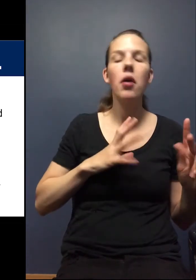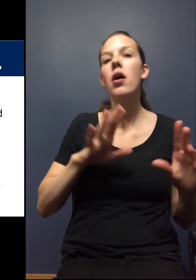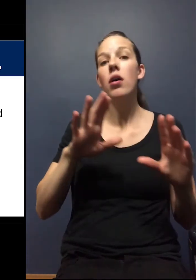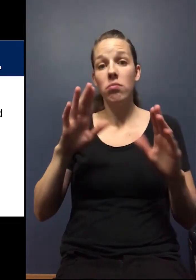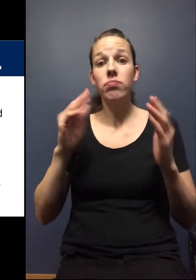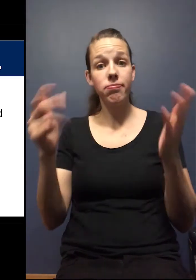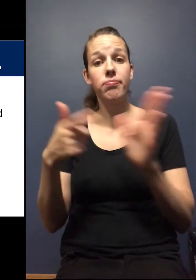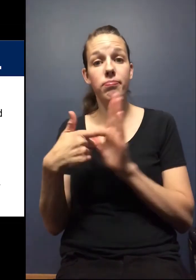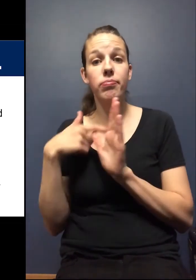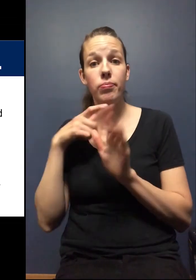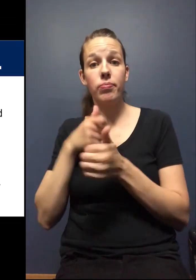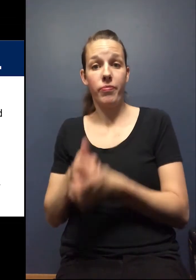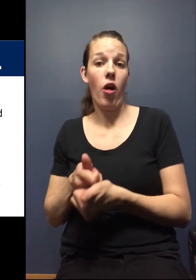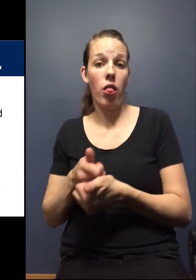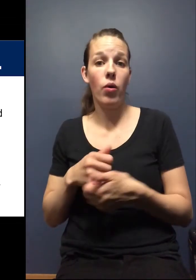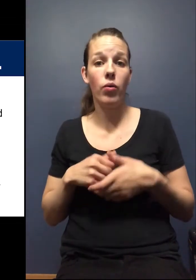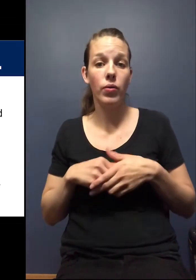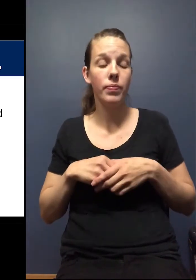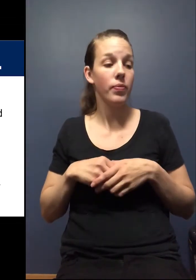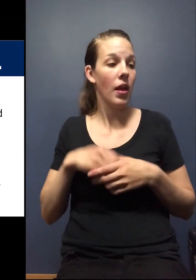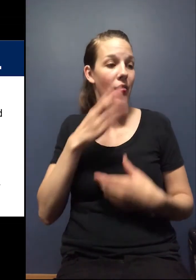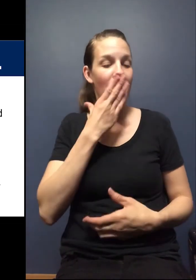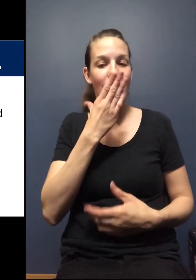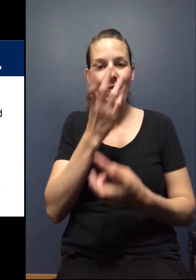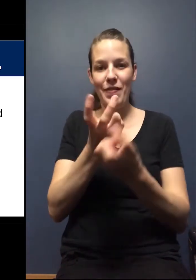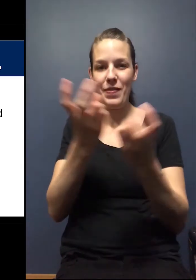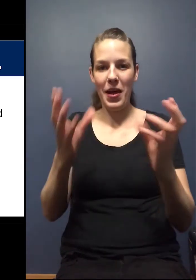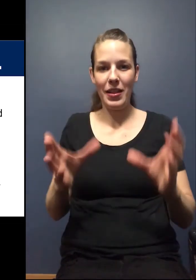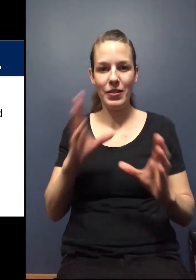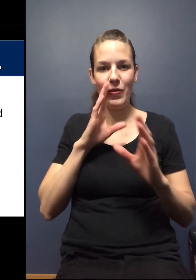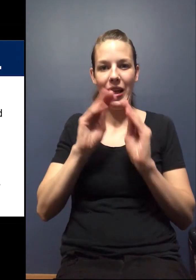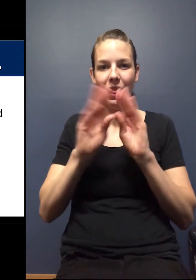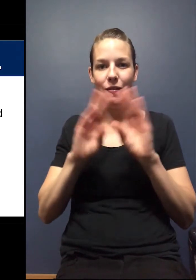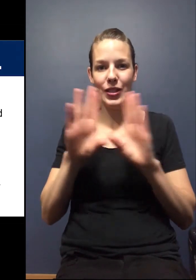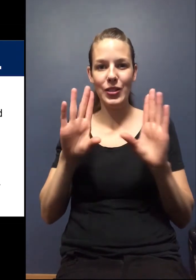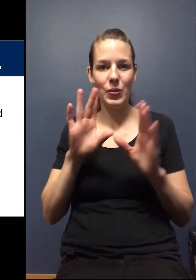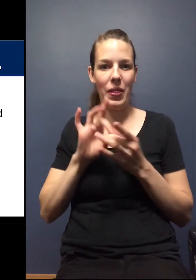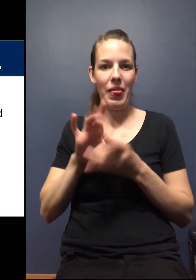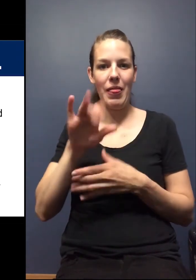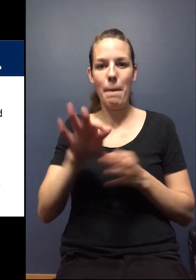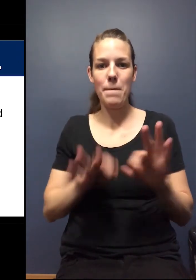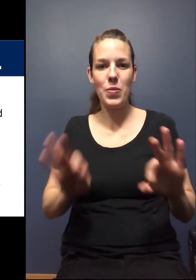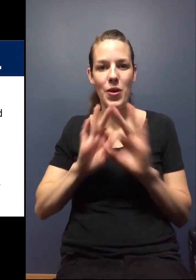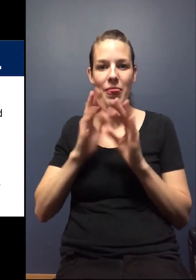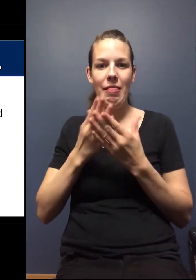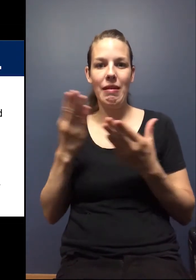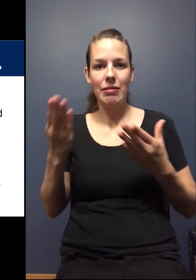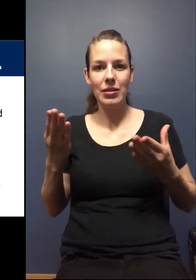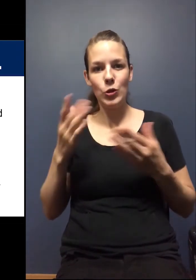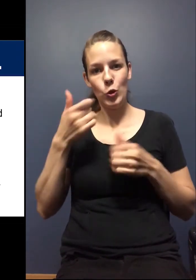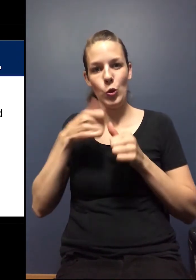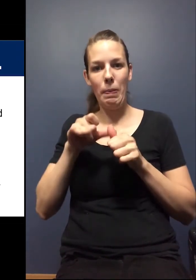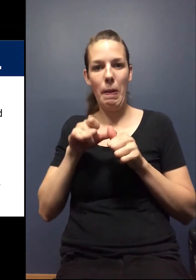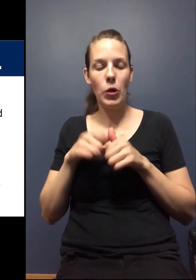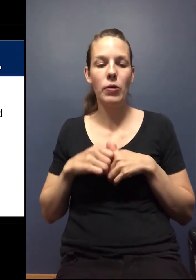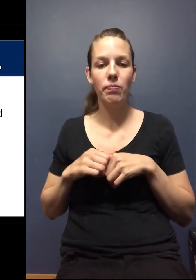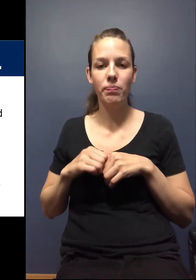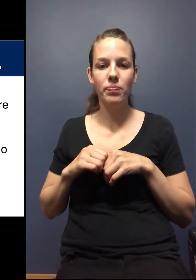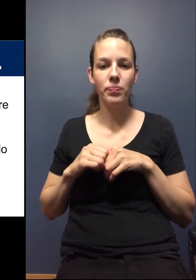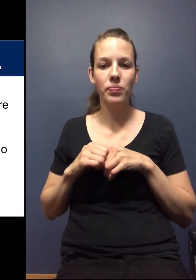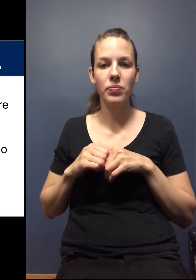Yes. Thank you to all of our panelists for, uh, the clarifications around that. Very important things to remember.